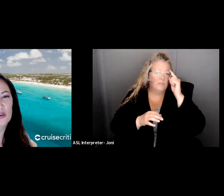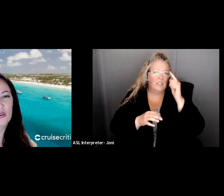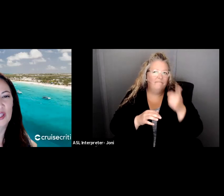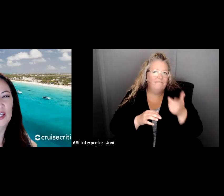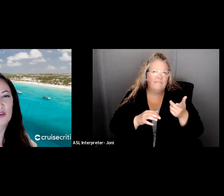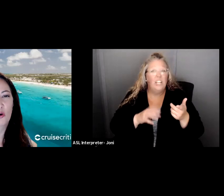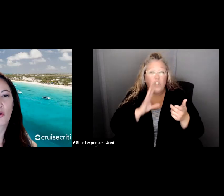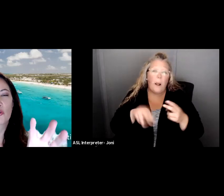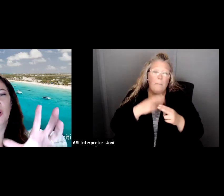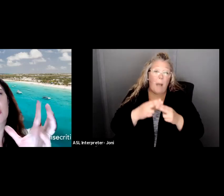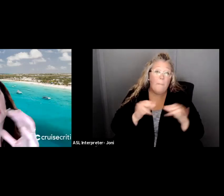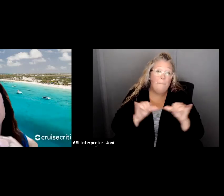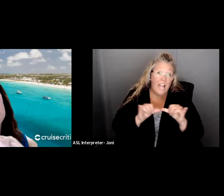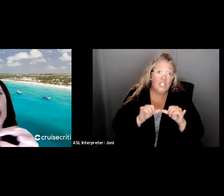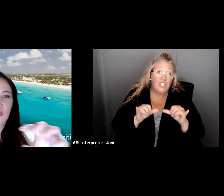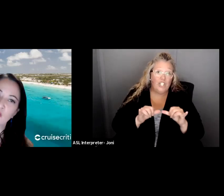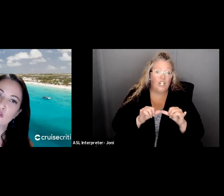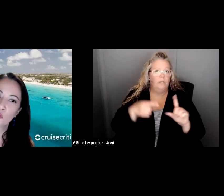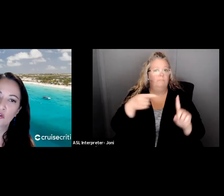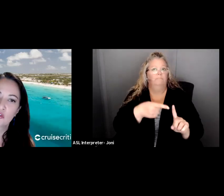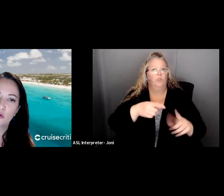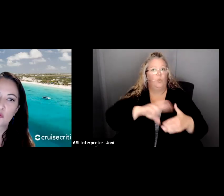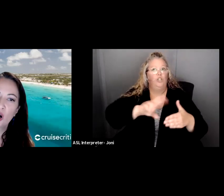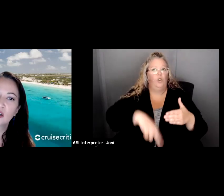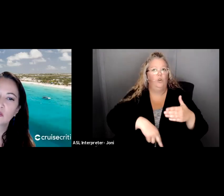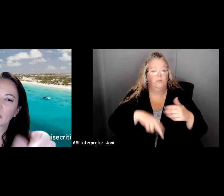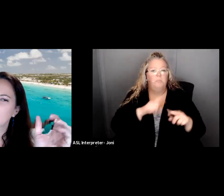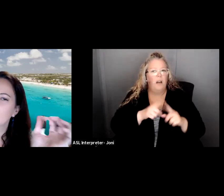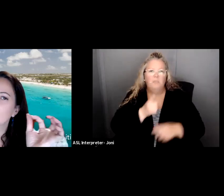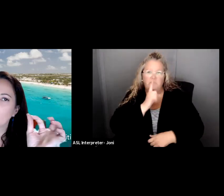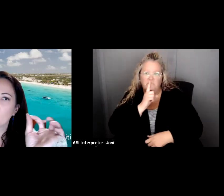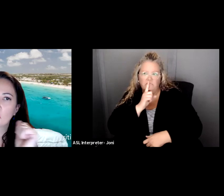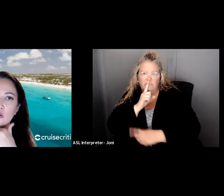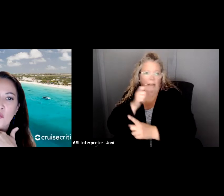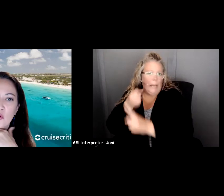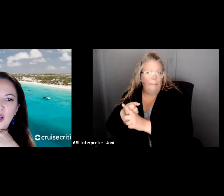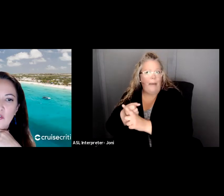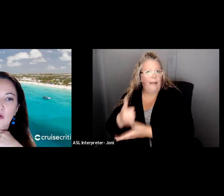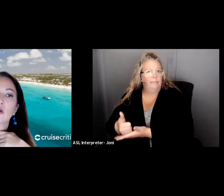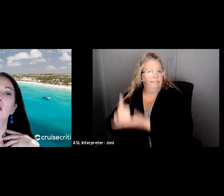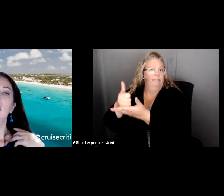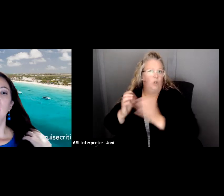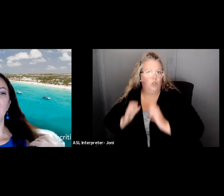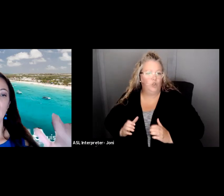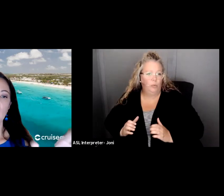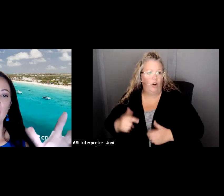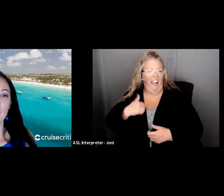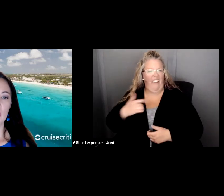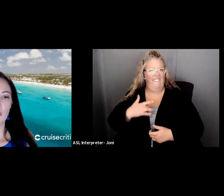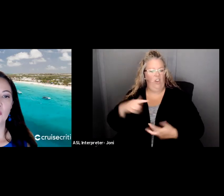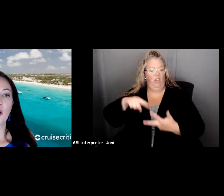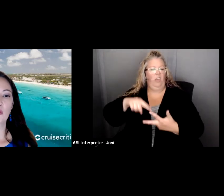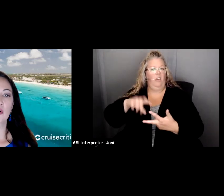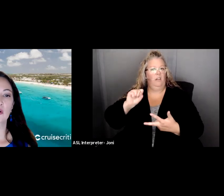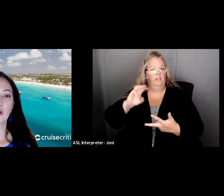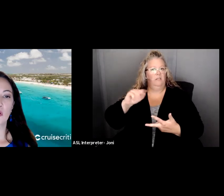about measures like key results, not necessarily impacts the consumer. So smart really gets a little bit more to the point I feel, and then ACEs